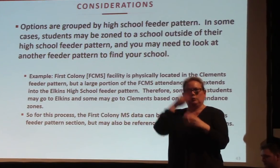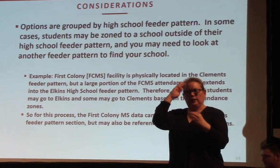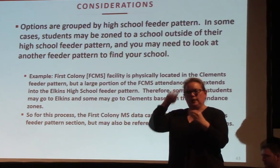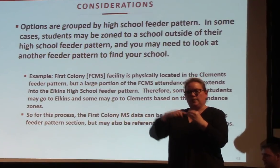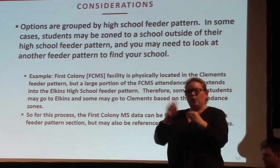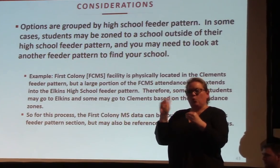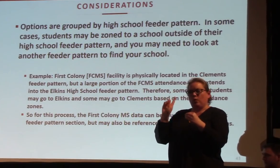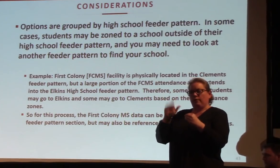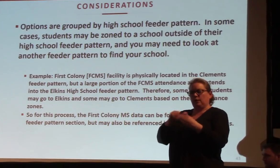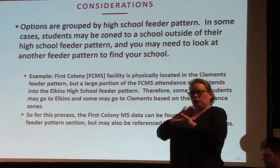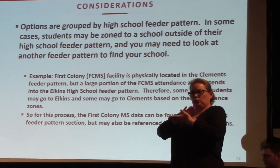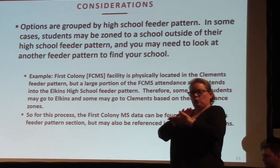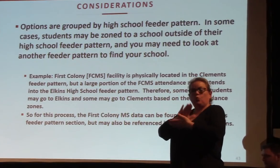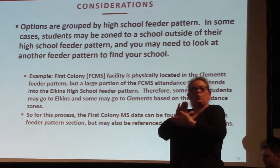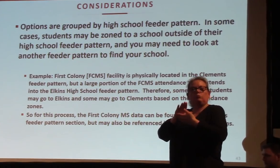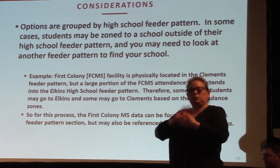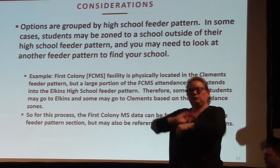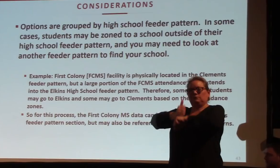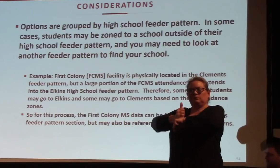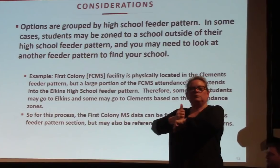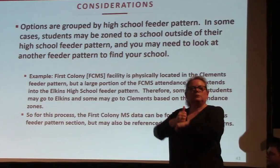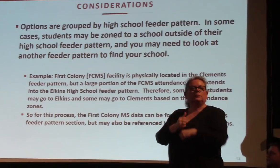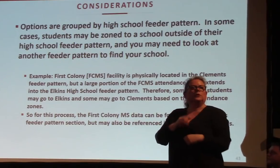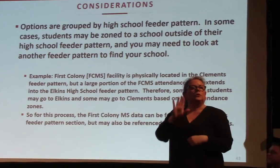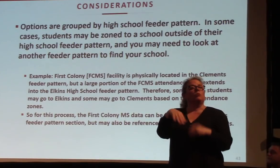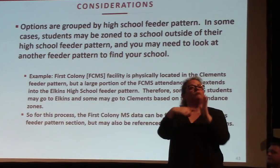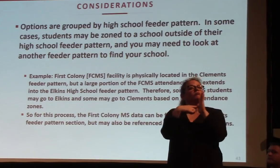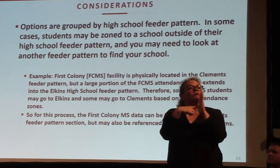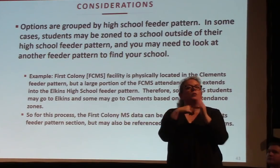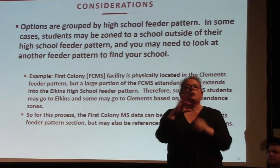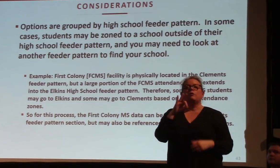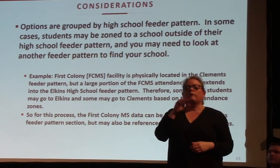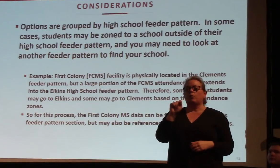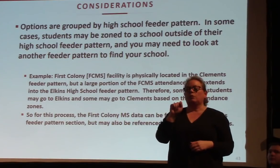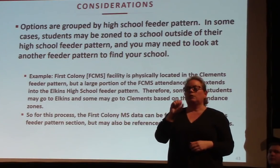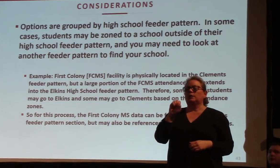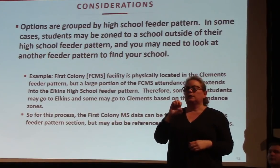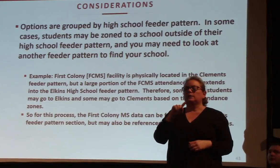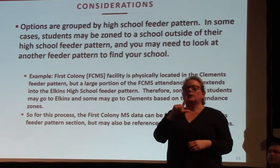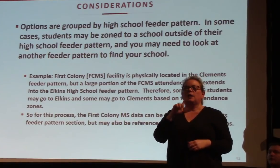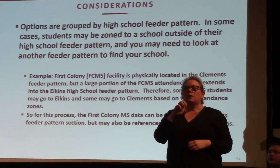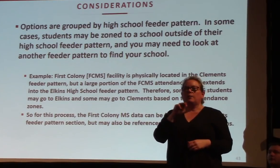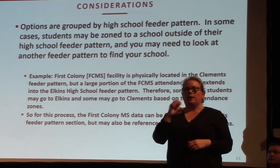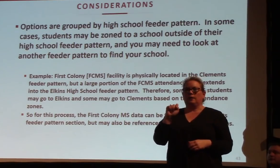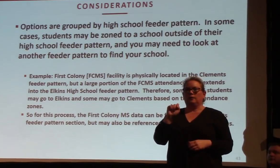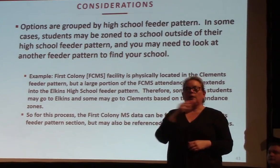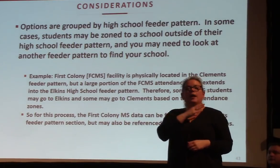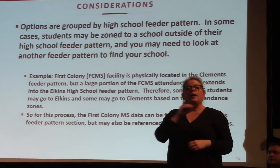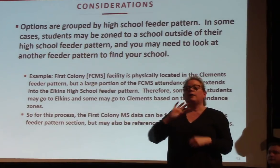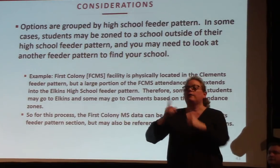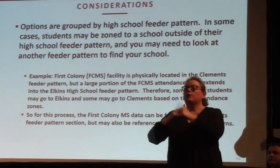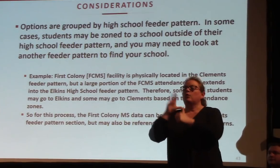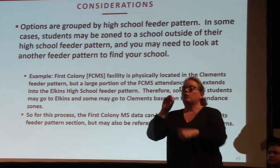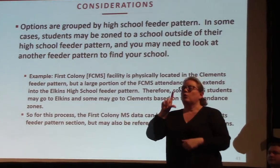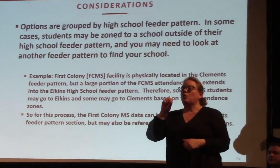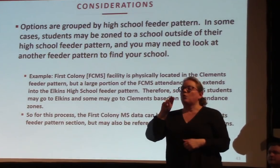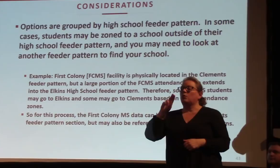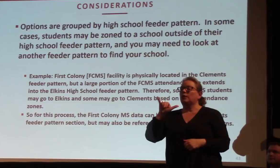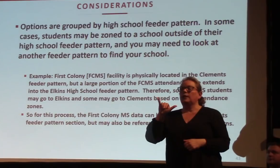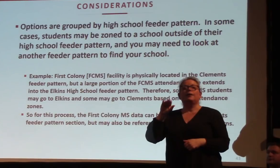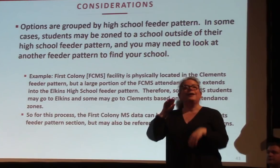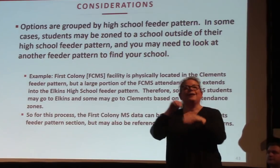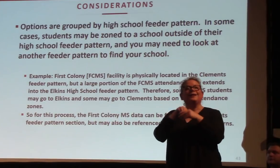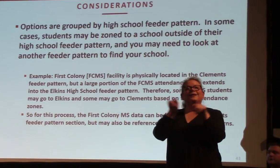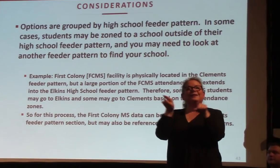a good example is both Fort Settlement and First Colony are physically located within the Clements feeder pattern, but they have large